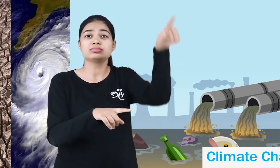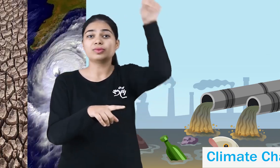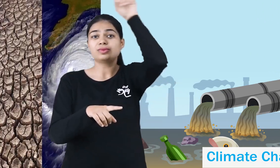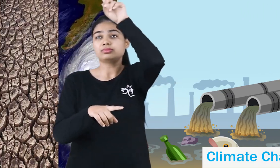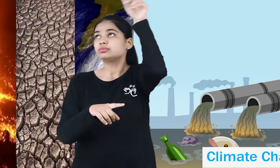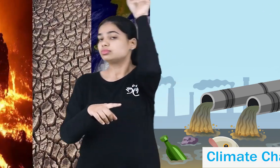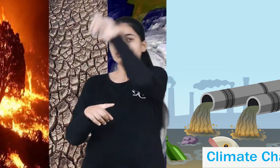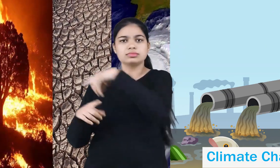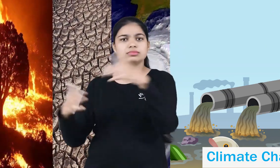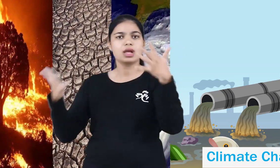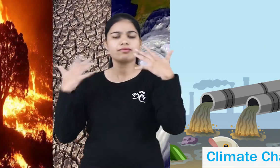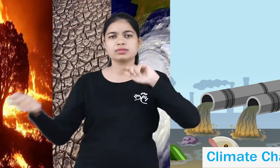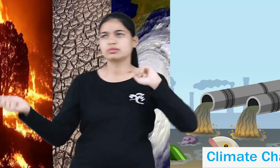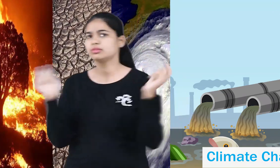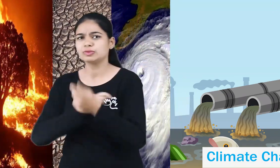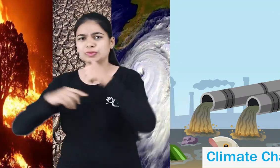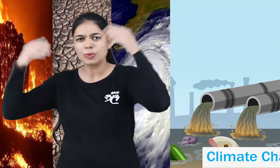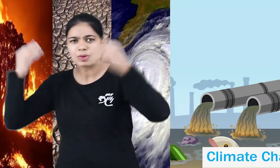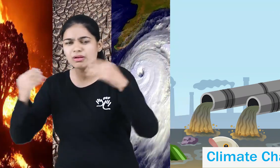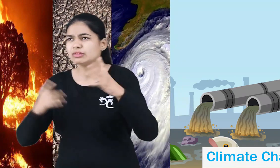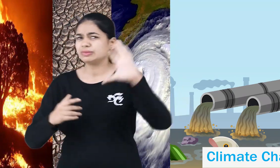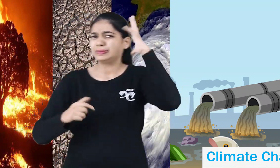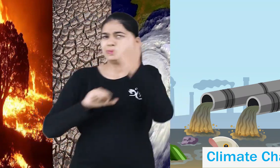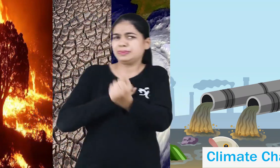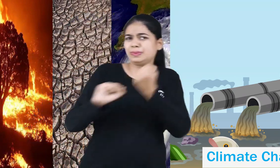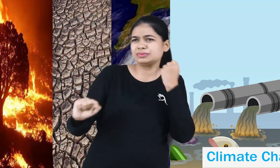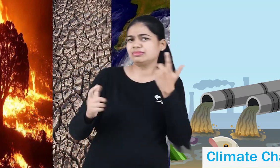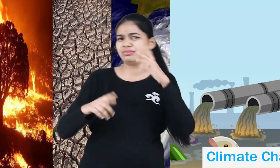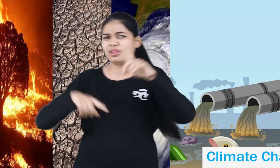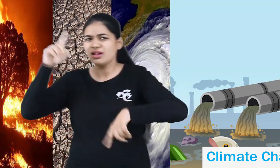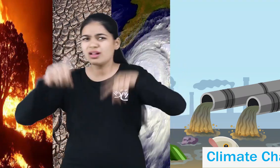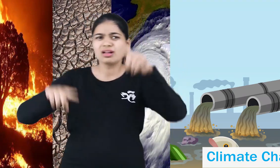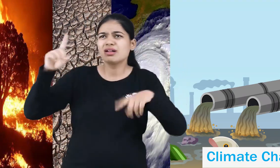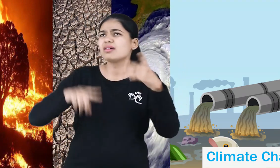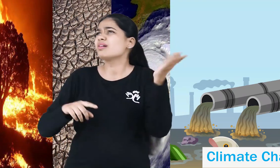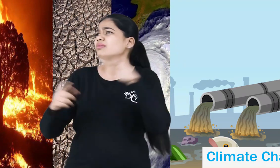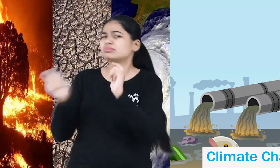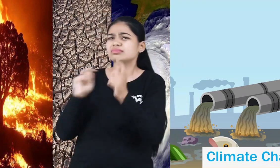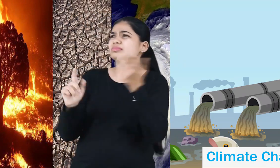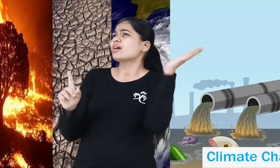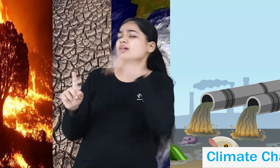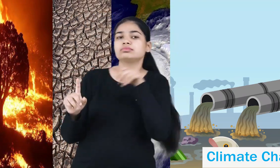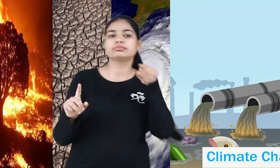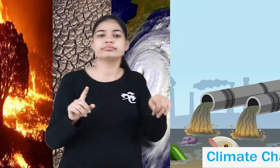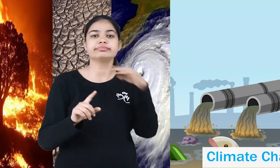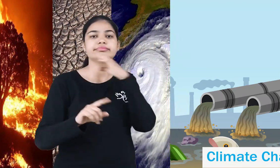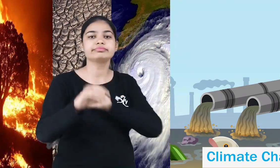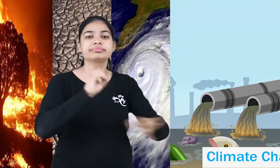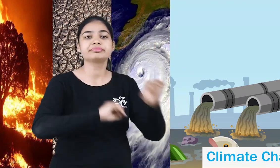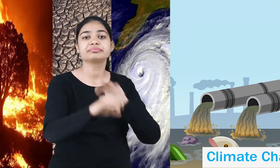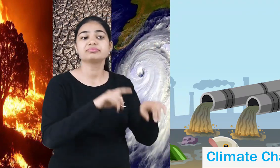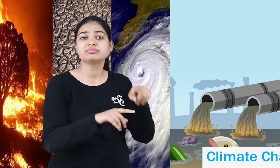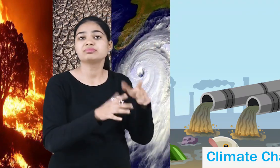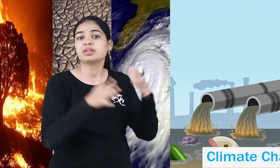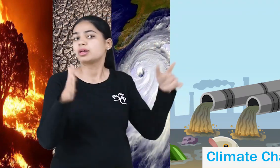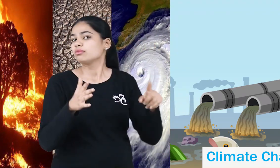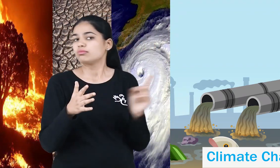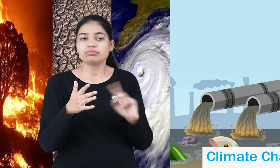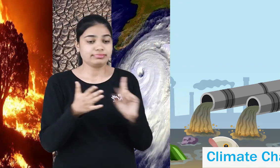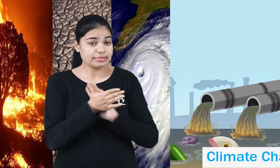Because polluted water is affecting climate change. We can change this. If we keep our rivers clean, we can achieve a safer